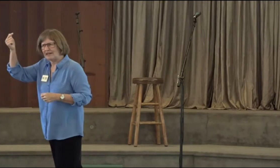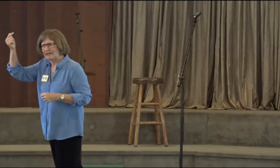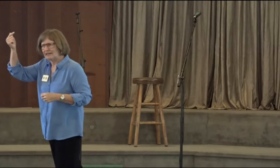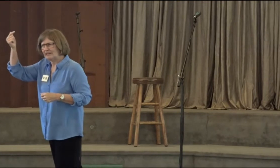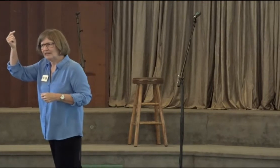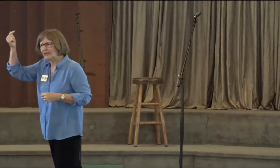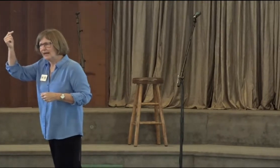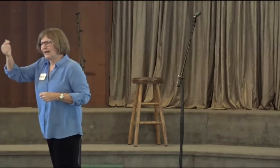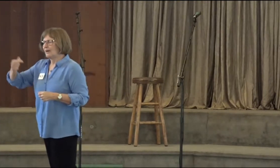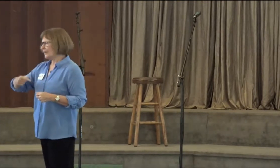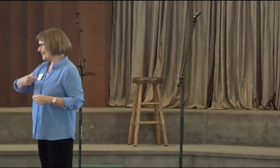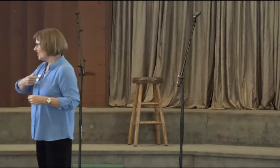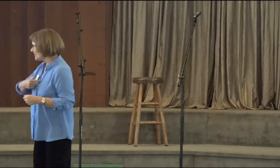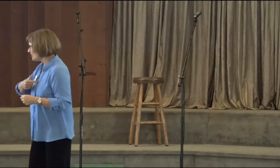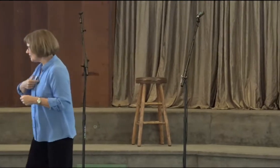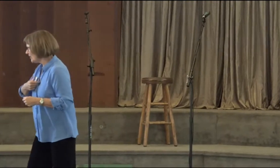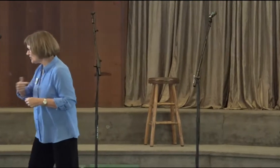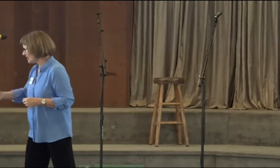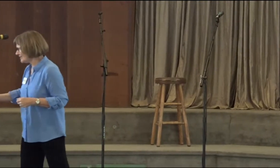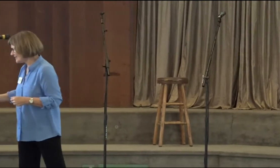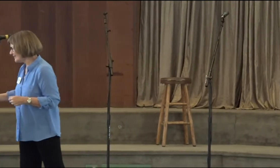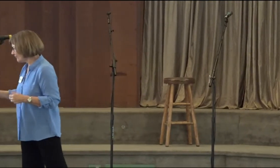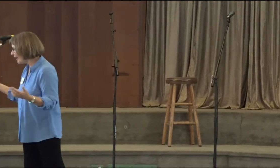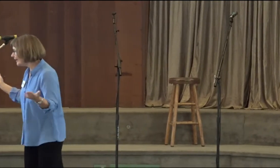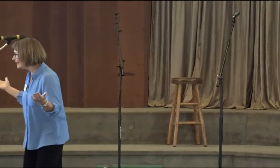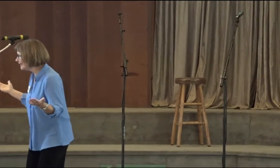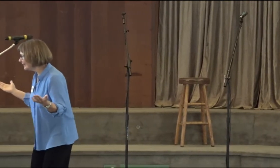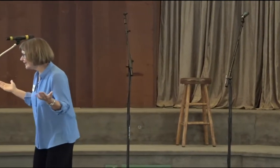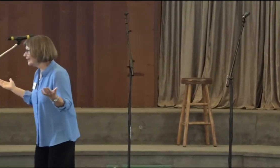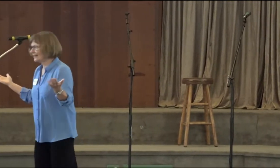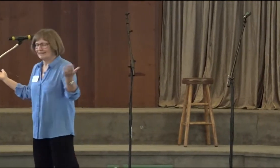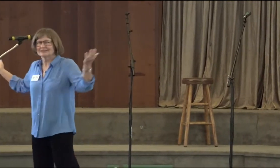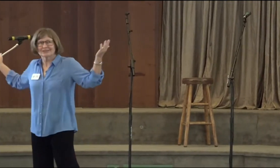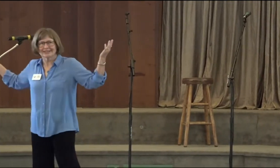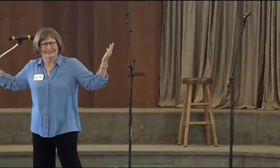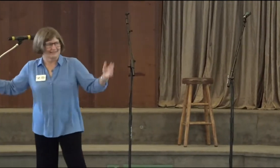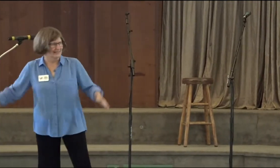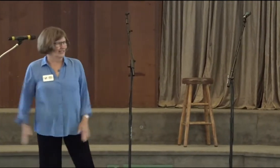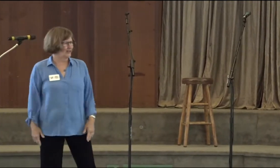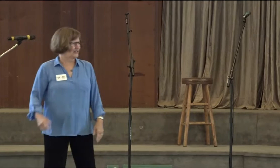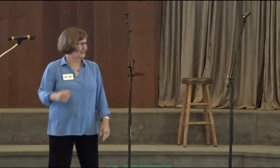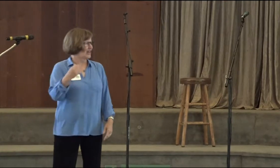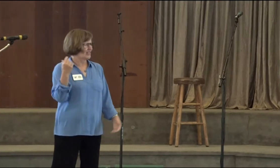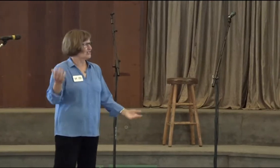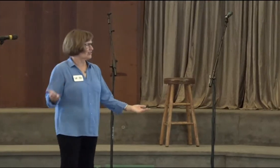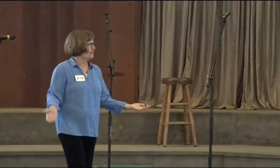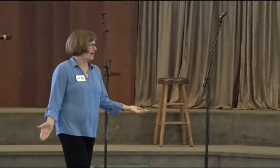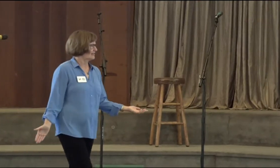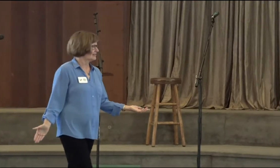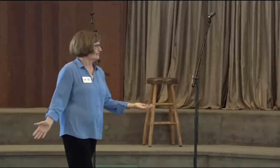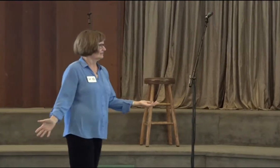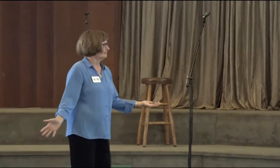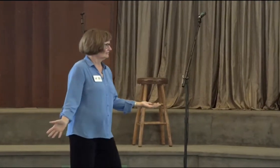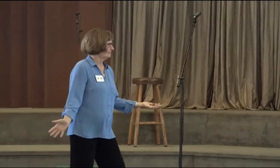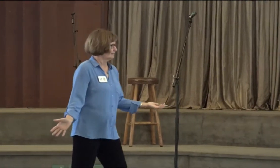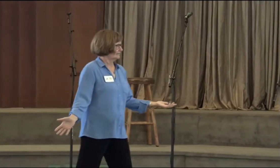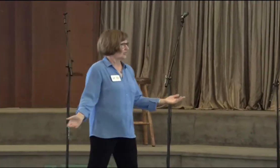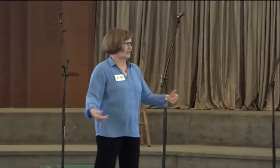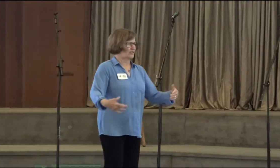new thought. But it's also emotions, right? Jeez, you know, you're not just your thoughts.